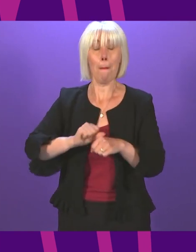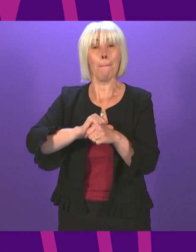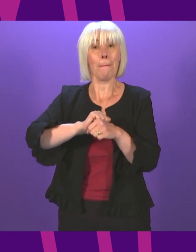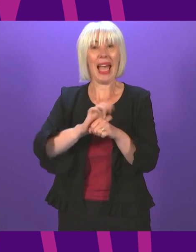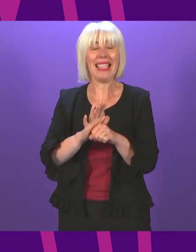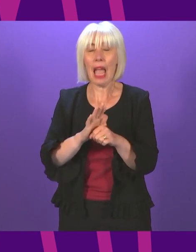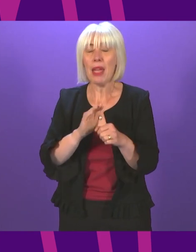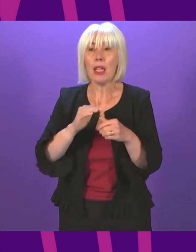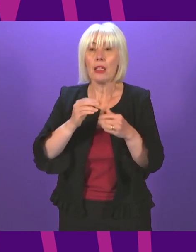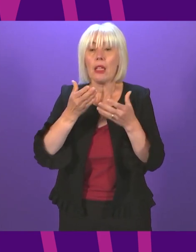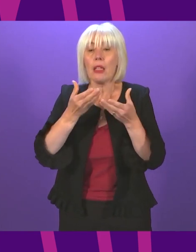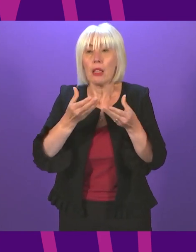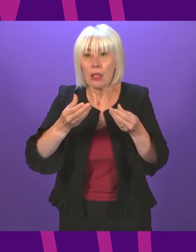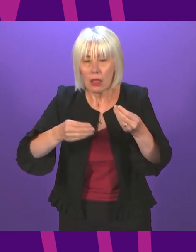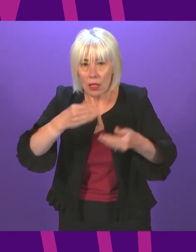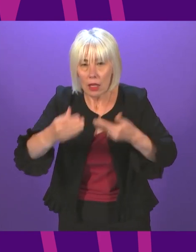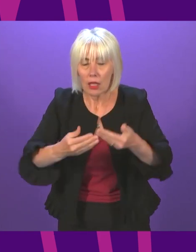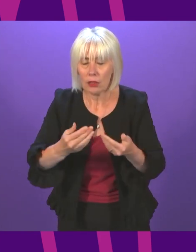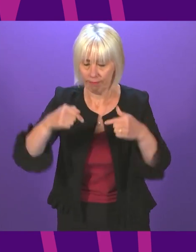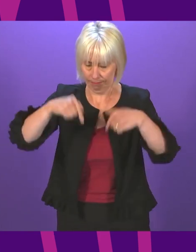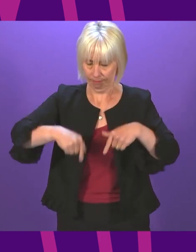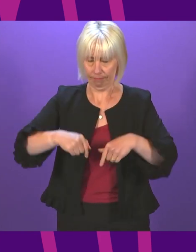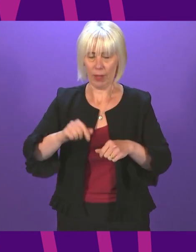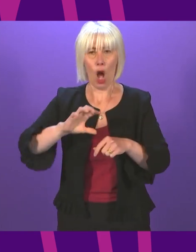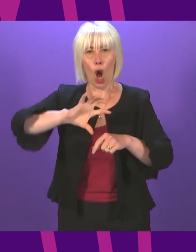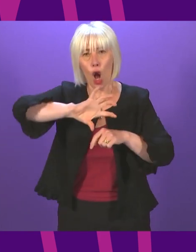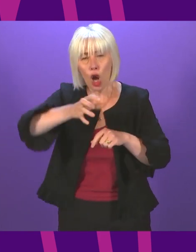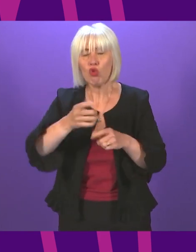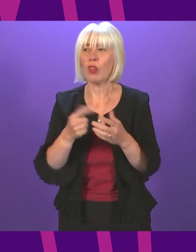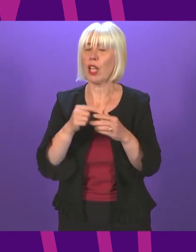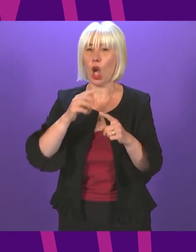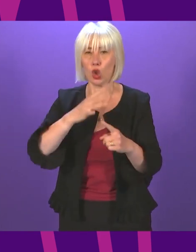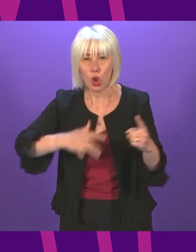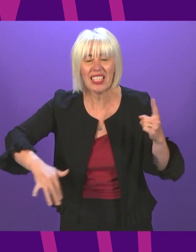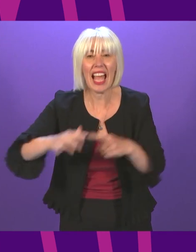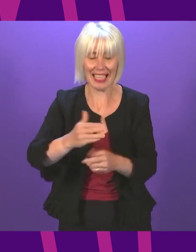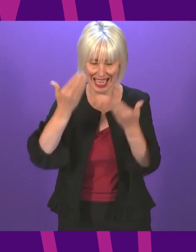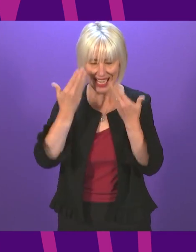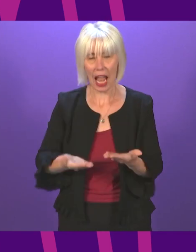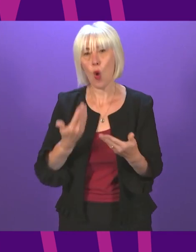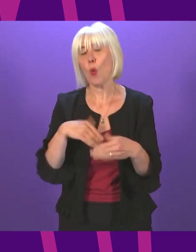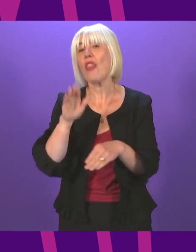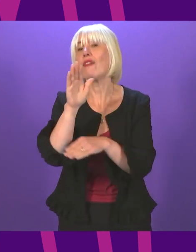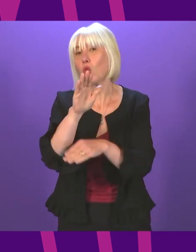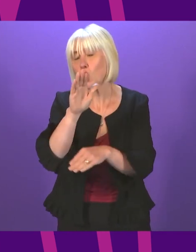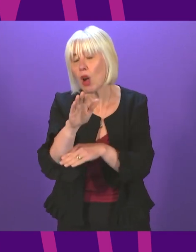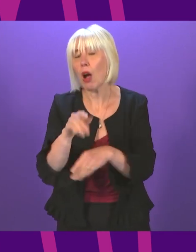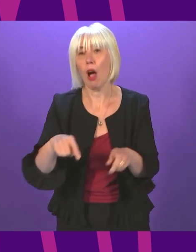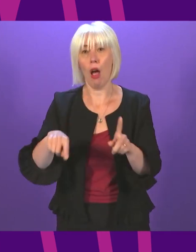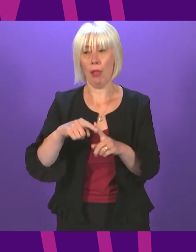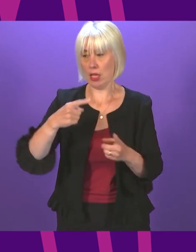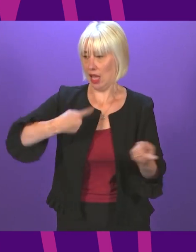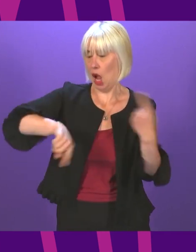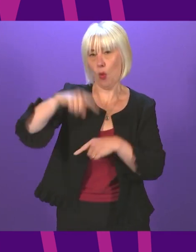the kind of country and society that Scotland is now and becomes in future, and the decisions that will